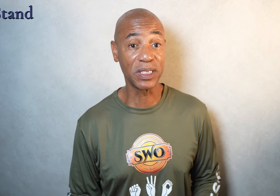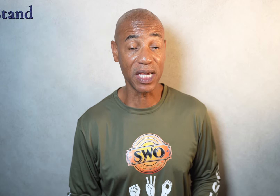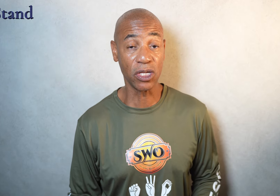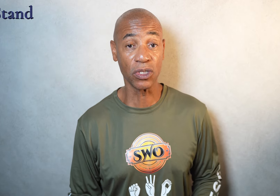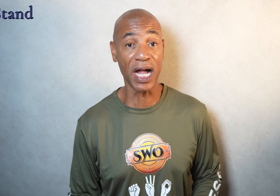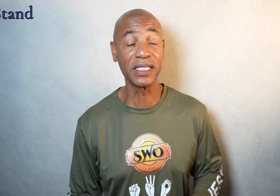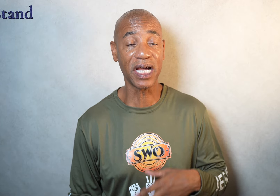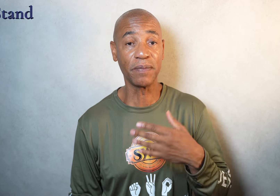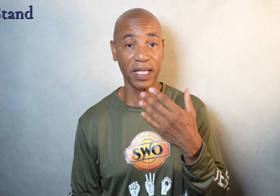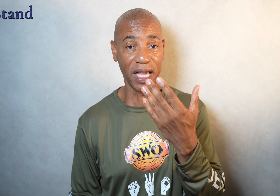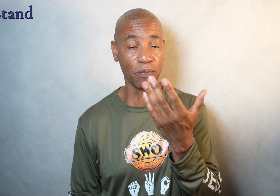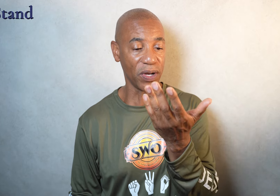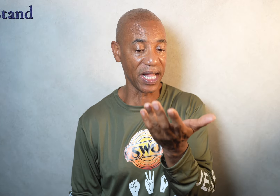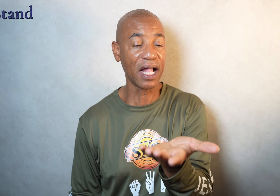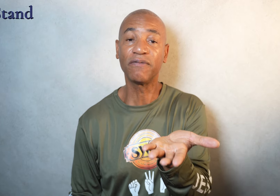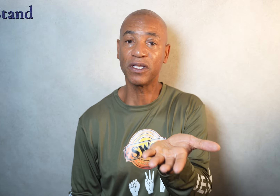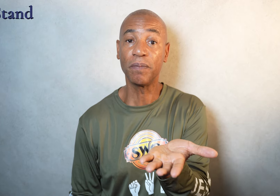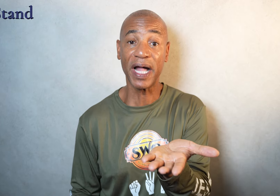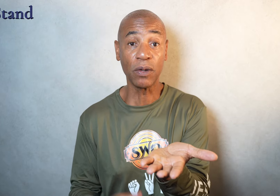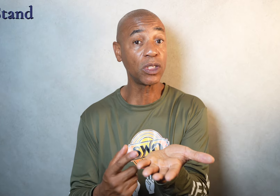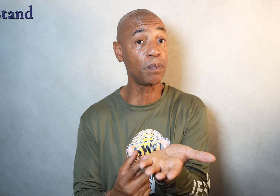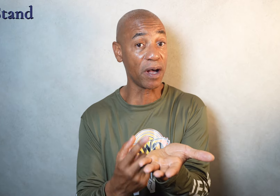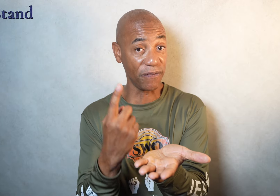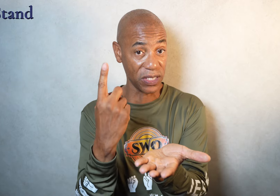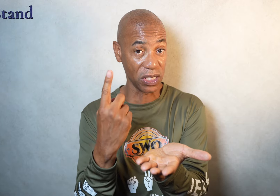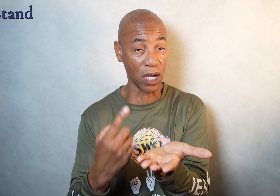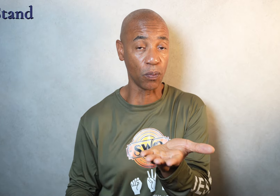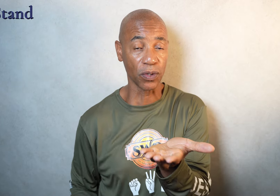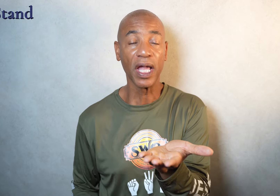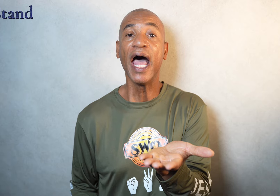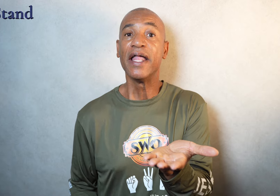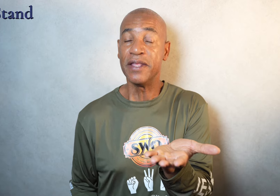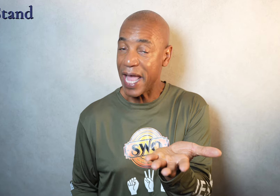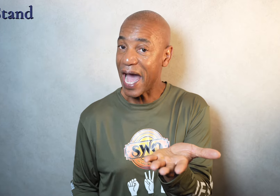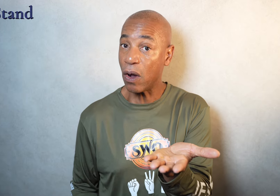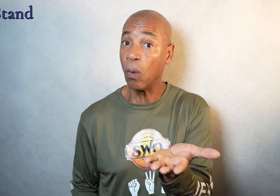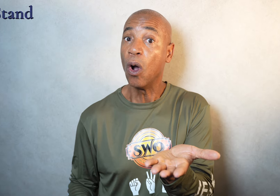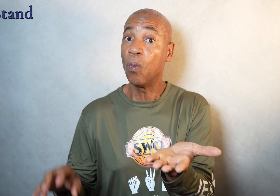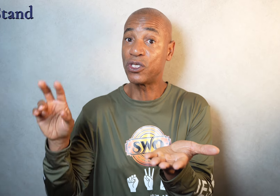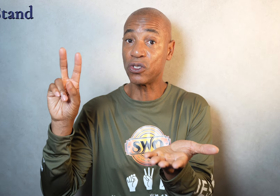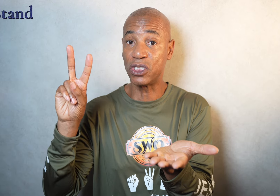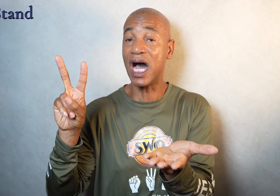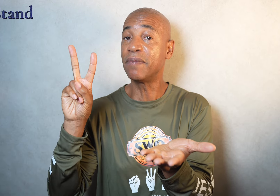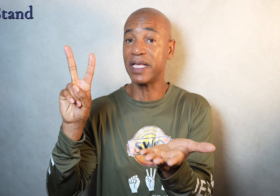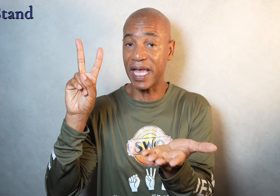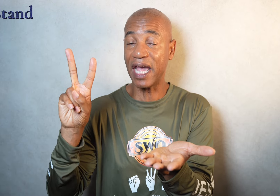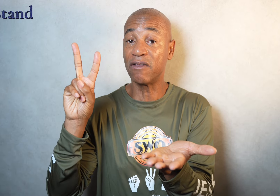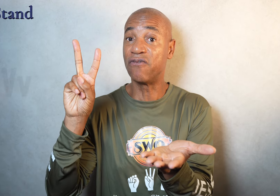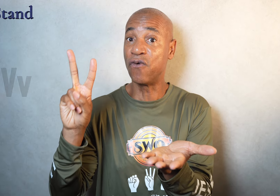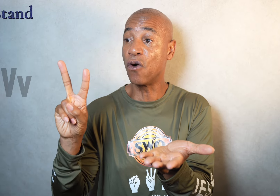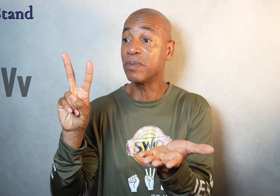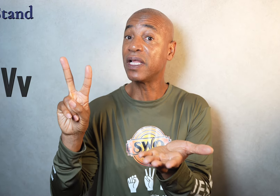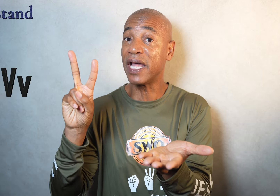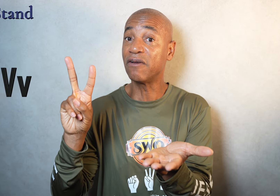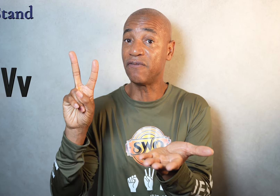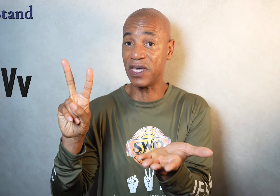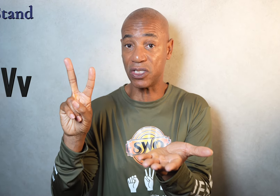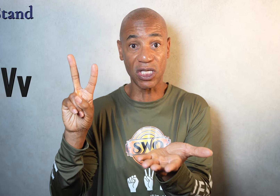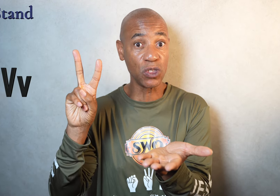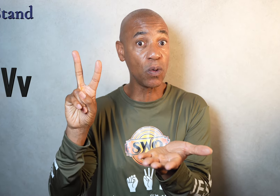take your non-dominant hand, bring that out in front of the body with the palm facing upward. Now, with your dominant hand, form the letter Vs. These will